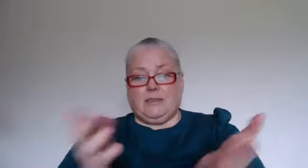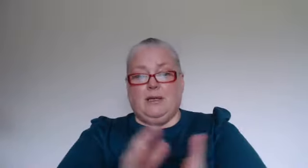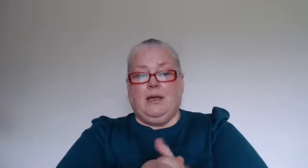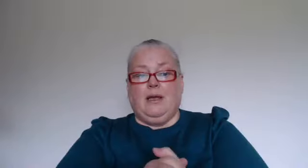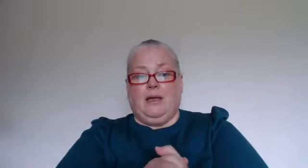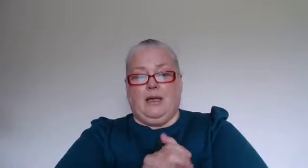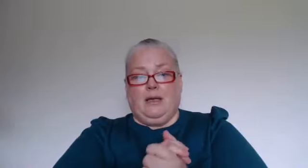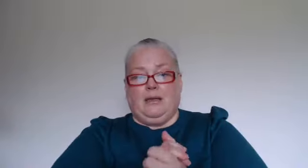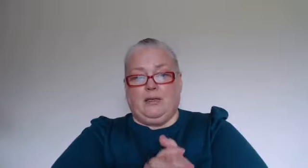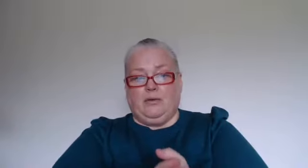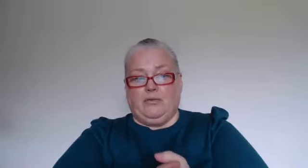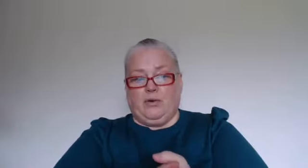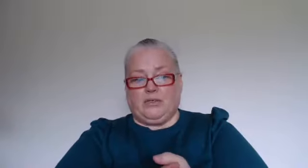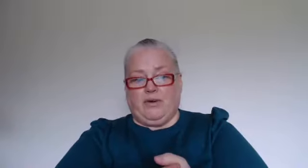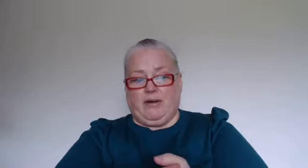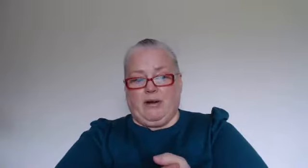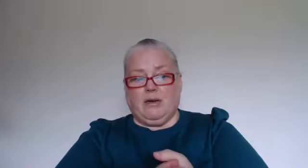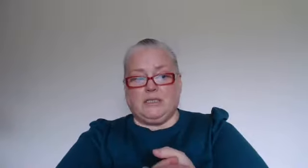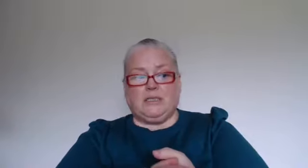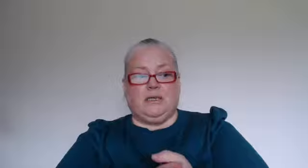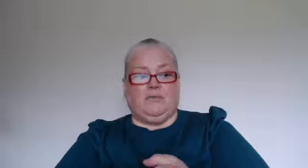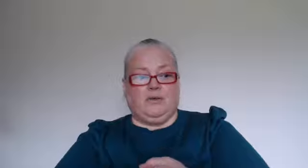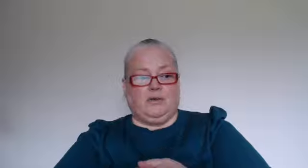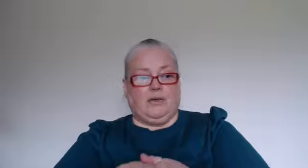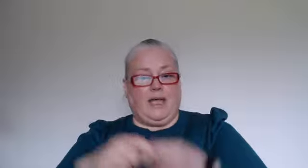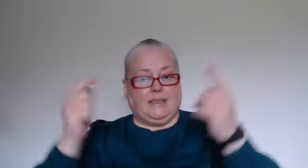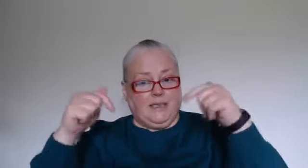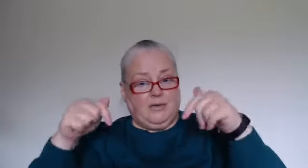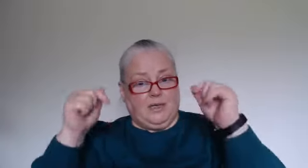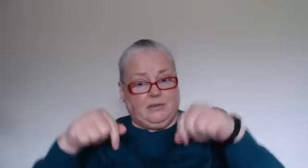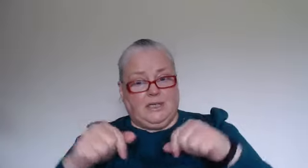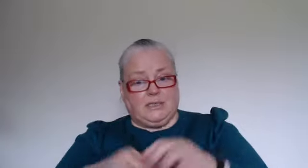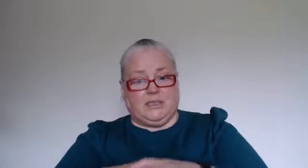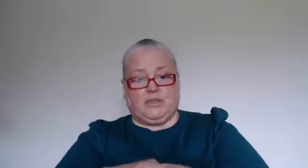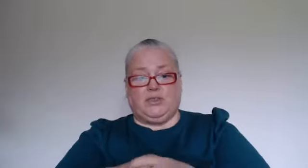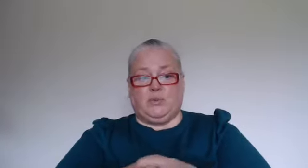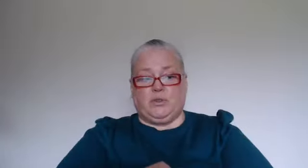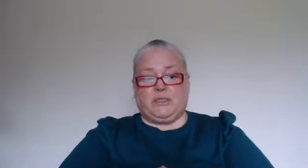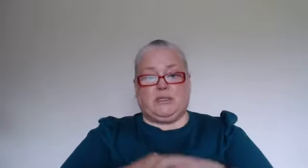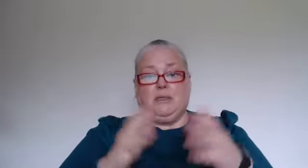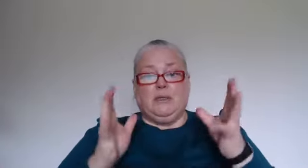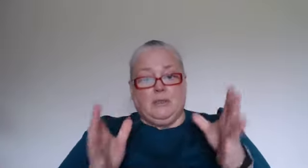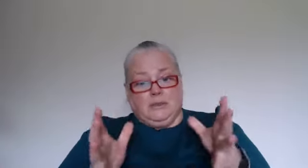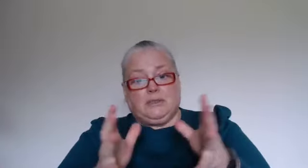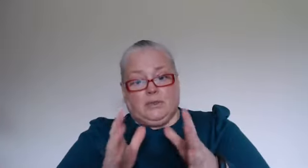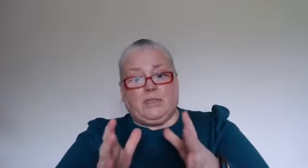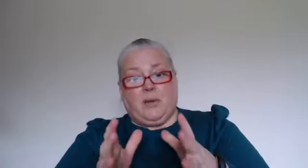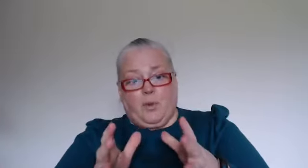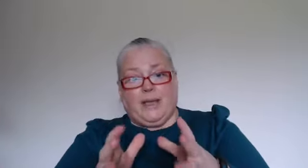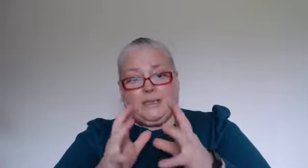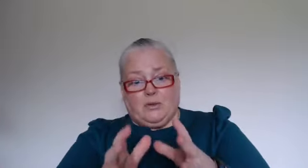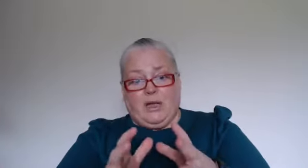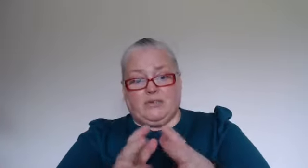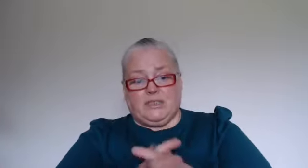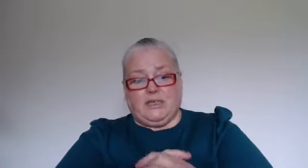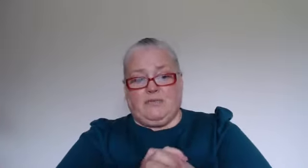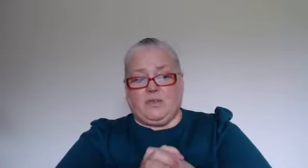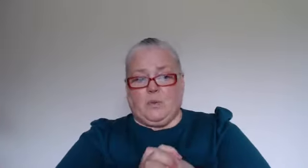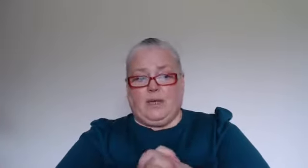uh you know you've worked very hard if you're head down and into the study books do take breaks look after yourself as well